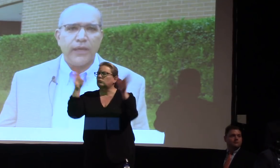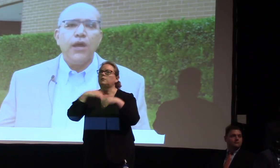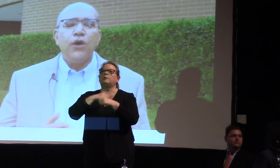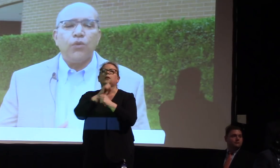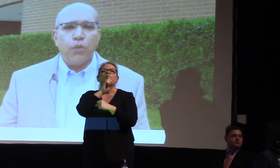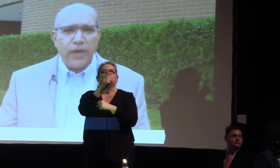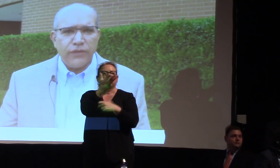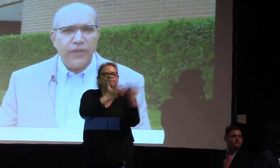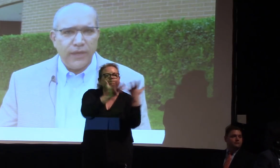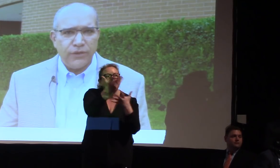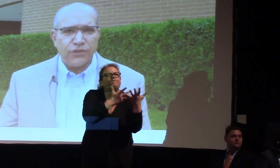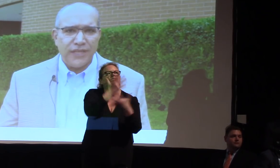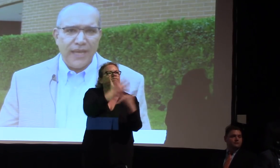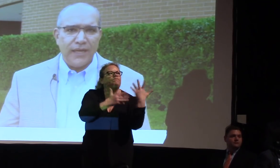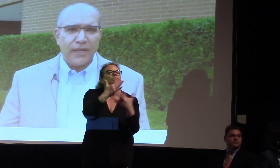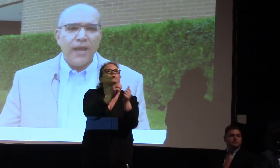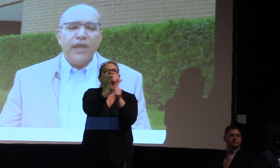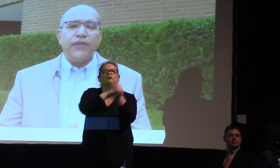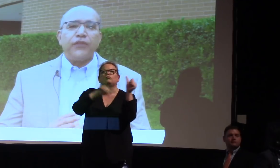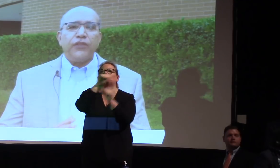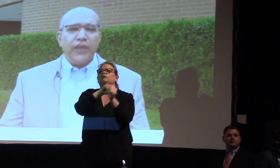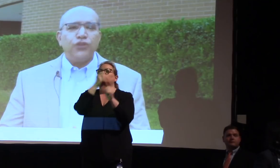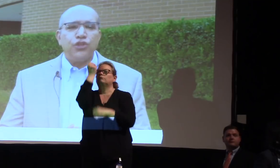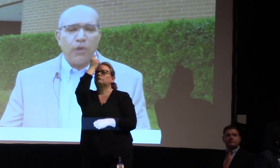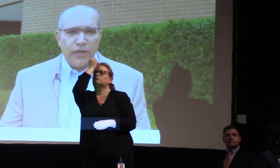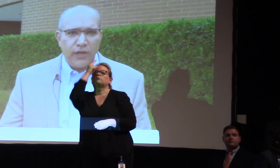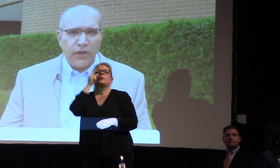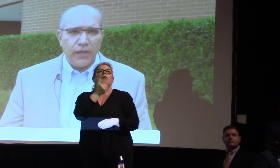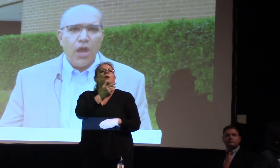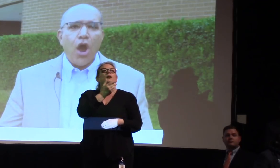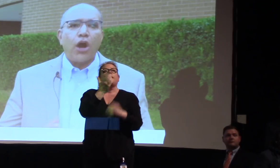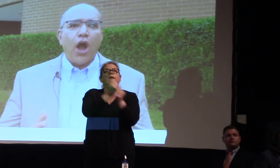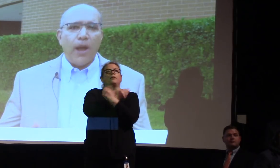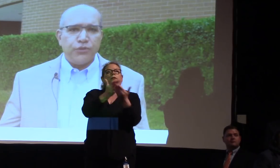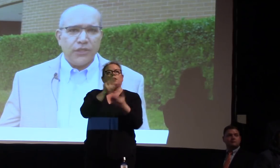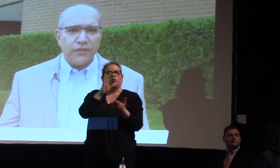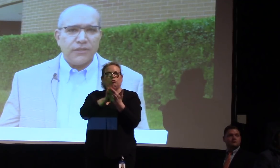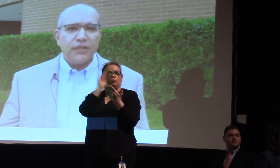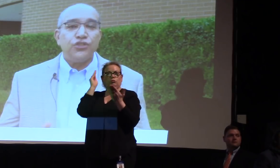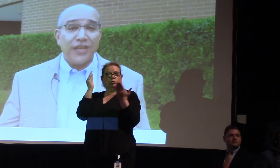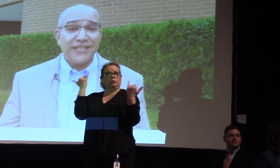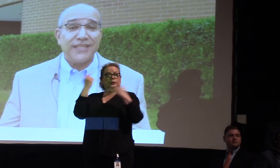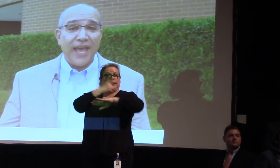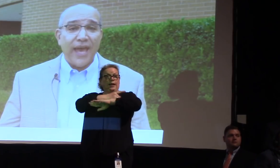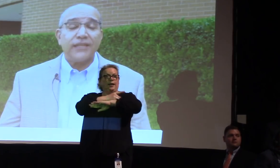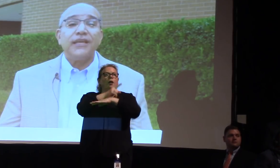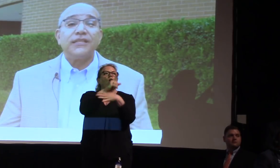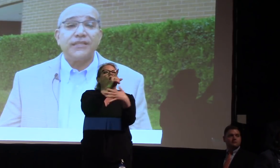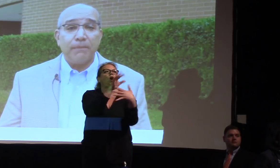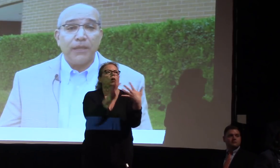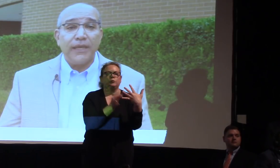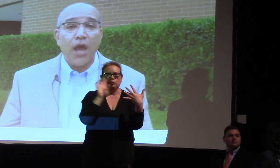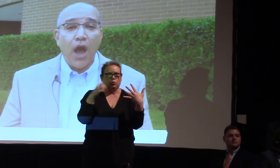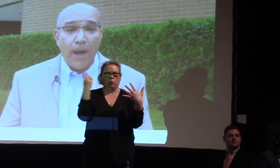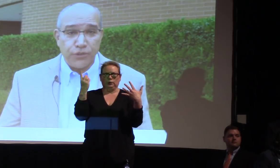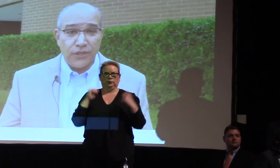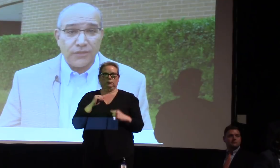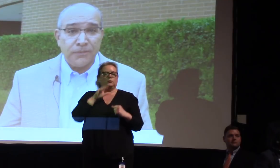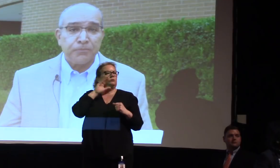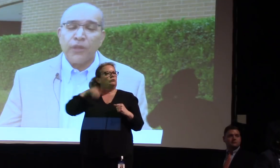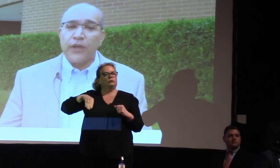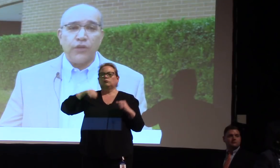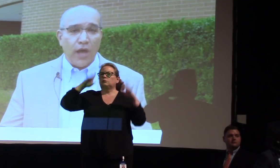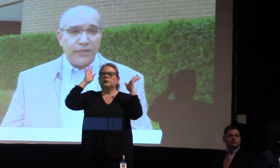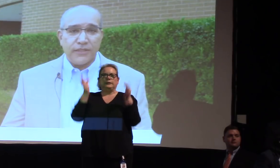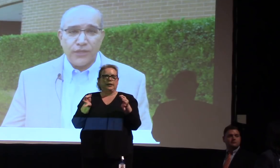way with the understanding that the things you are hearing are options. Just that, simply options.